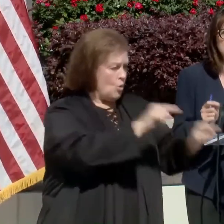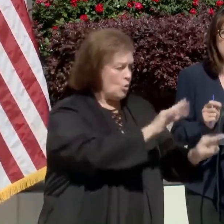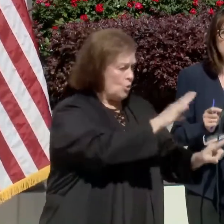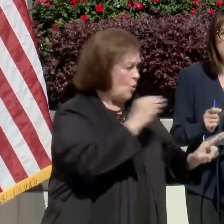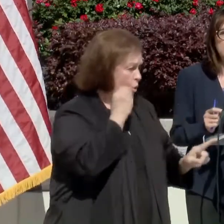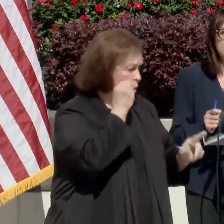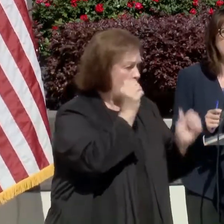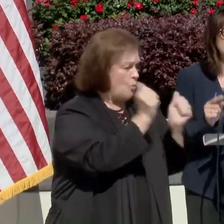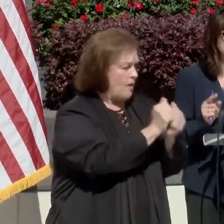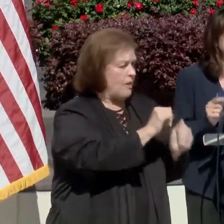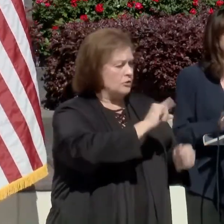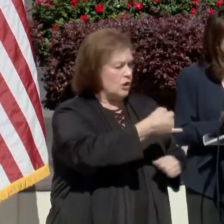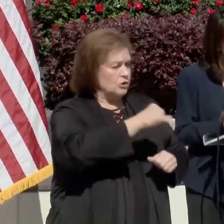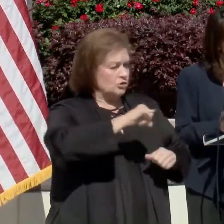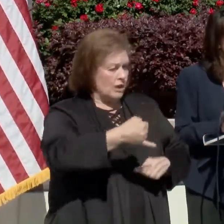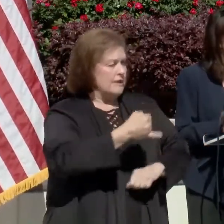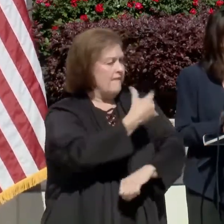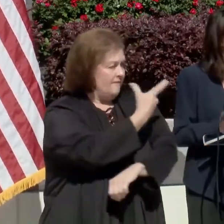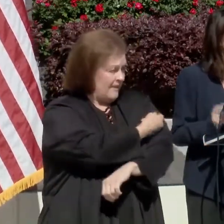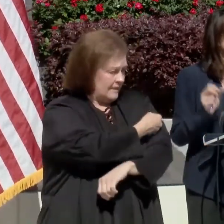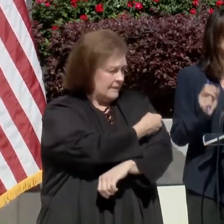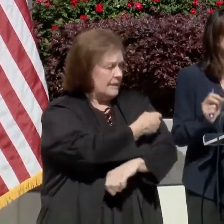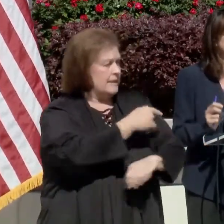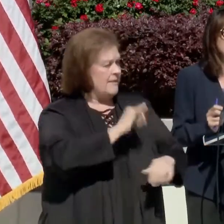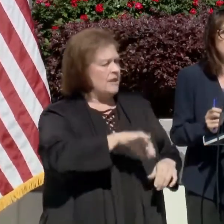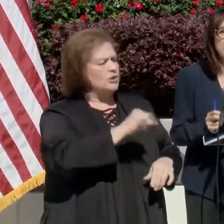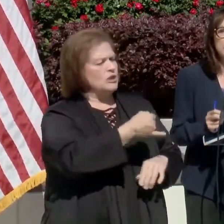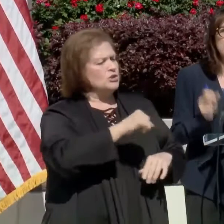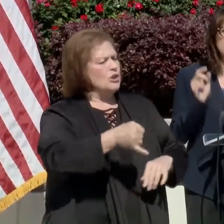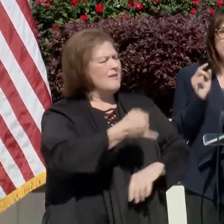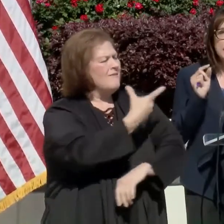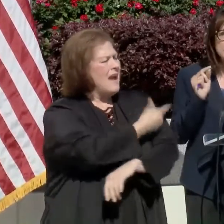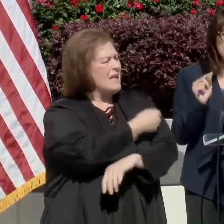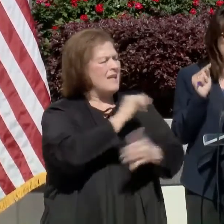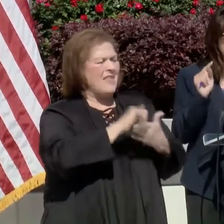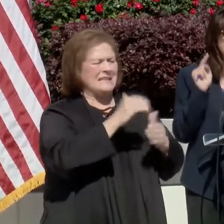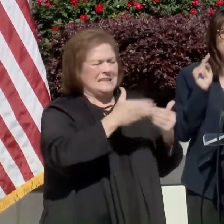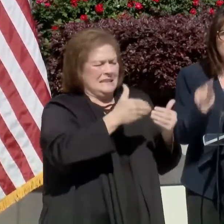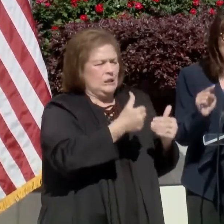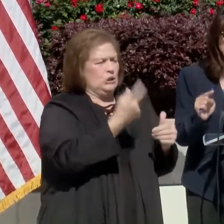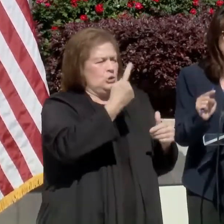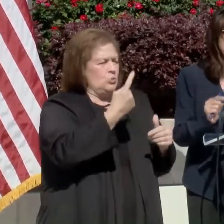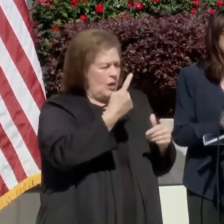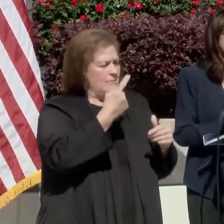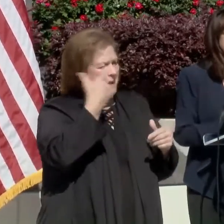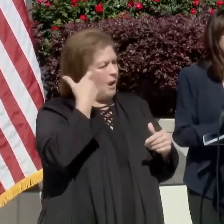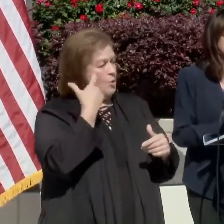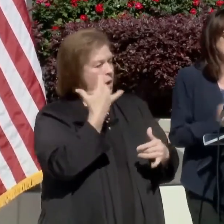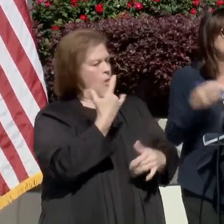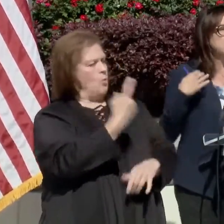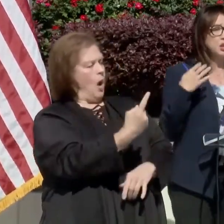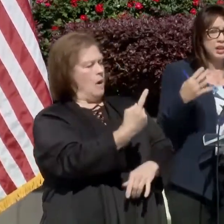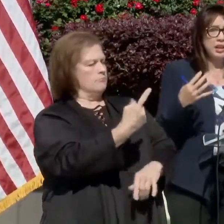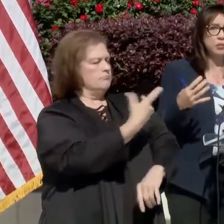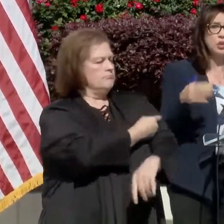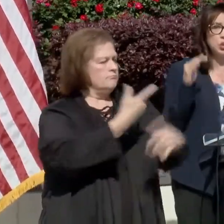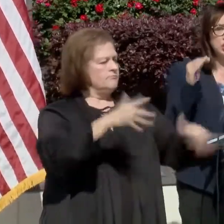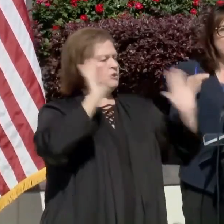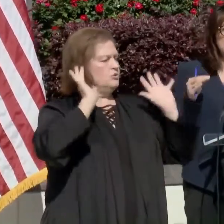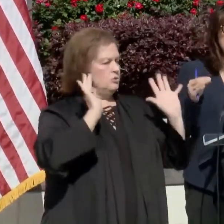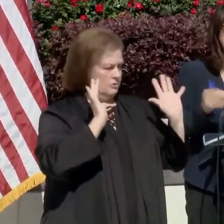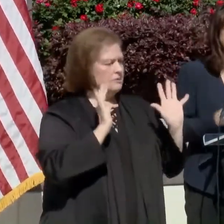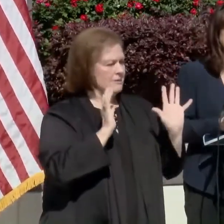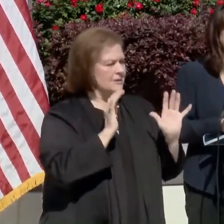a Johnson and Johnson vaccine. And that's what we're, we're going to do. You know, the Johnson and Johnson vaccine is the easiest vaccine. It's the one shot. And especially when you're taking